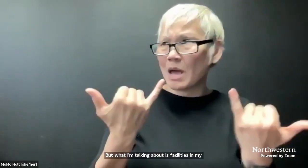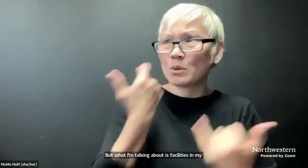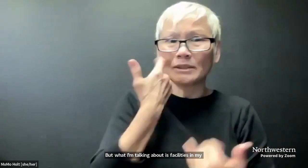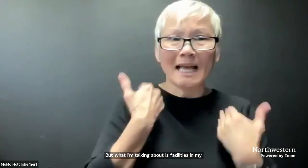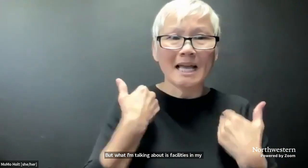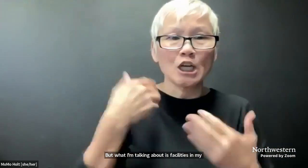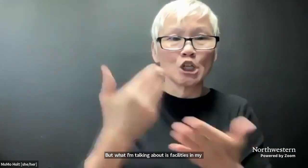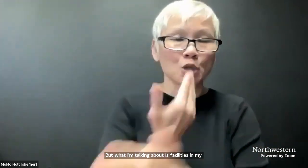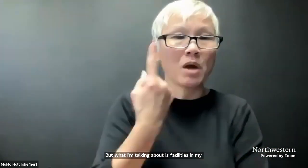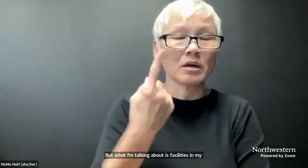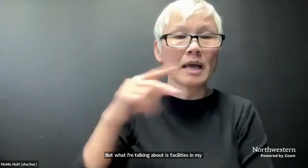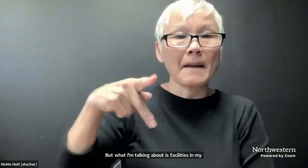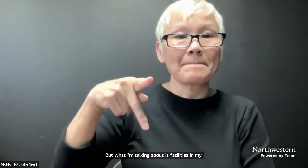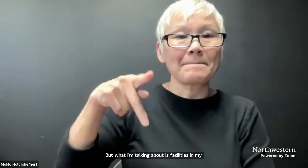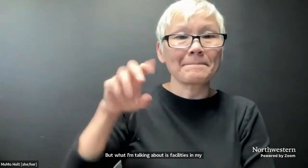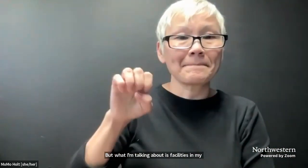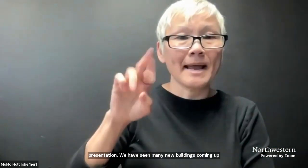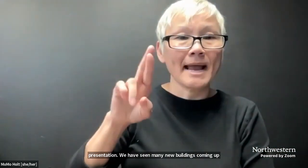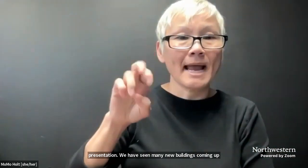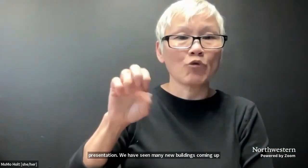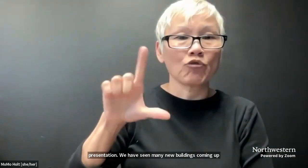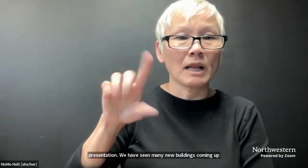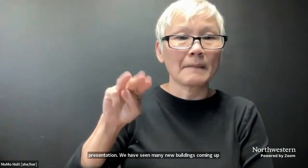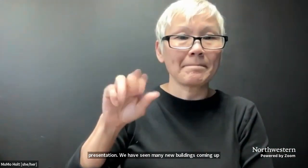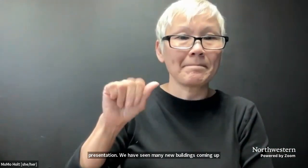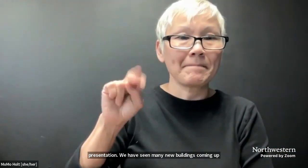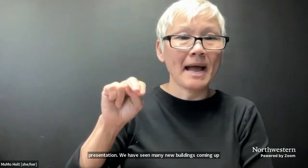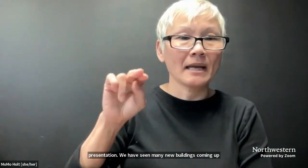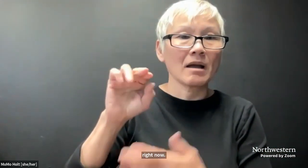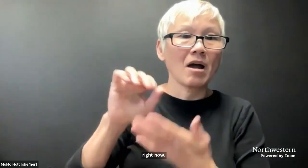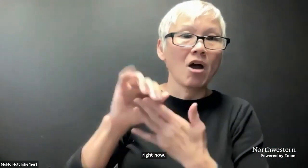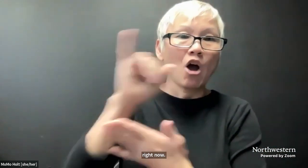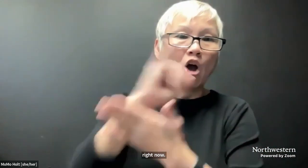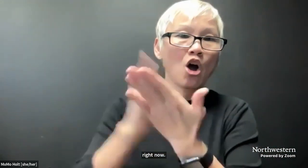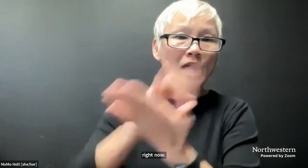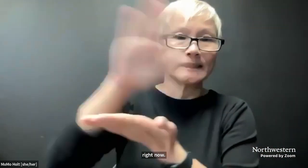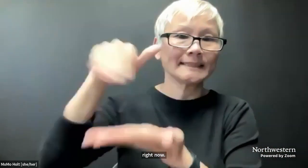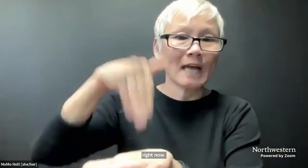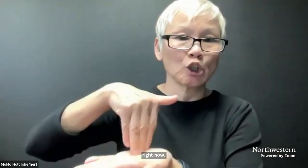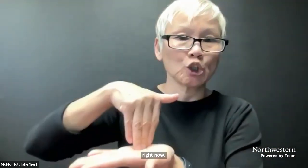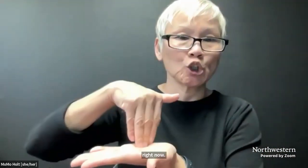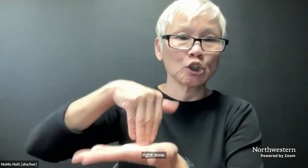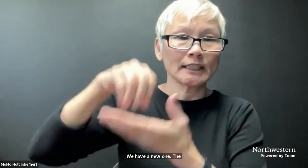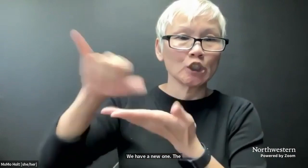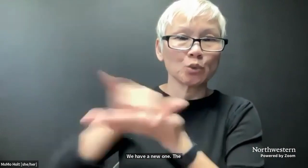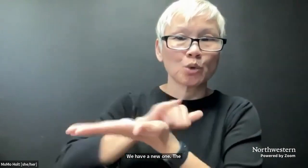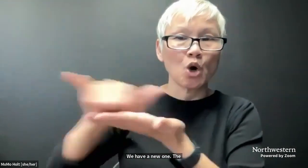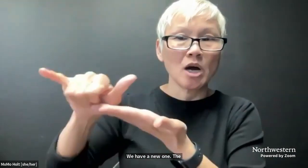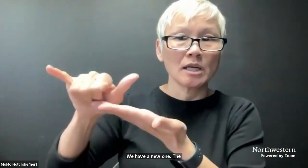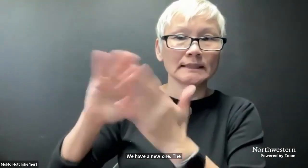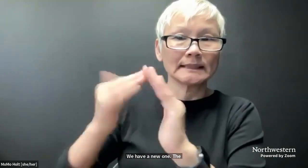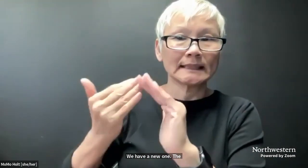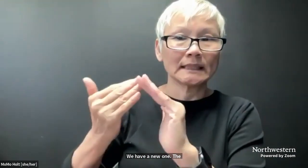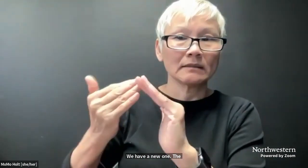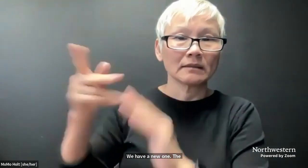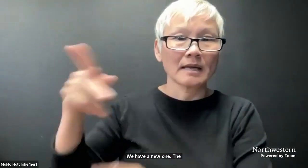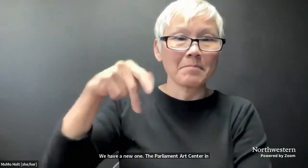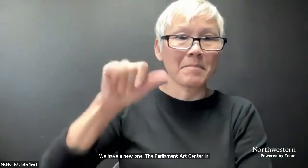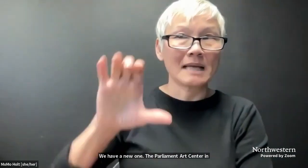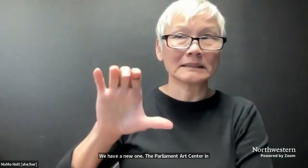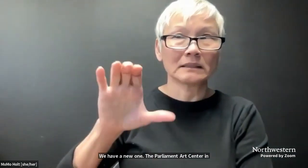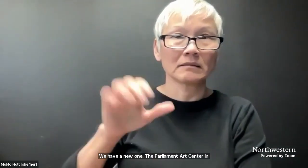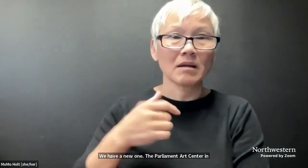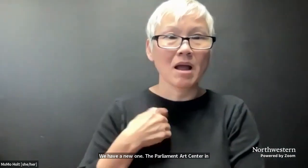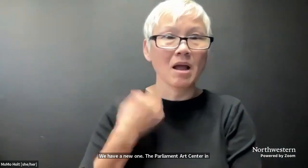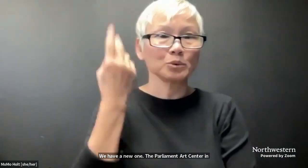seen many new buildings coming up right now. Now we have a new one, the Parliament Art Center in New York